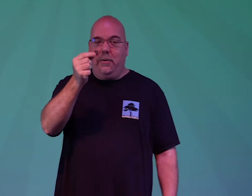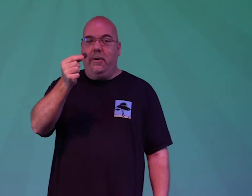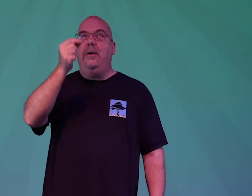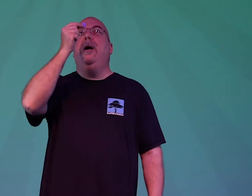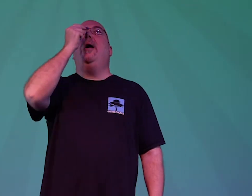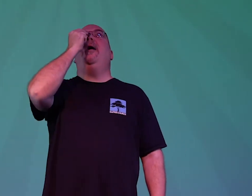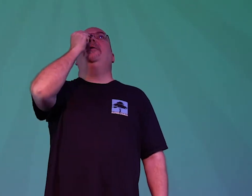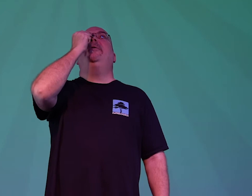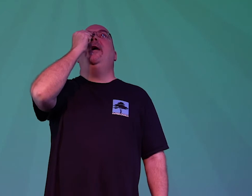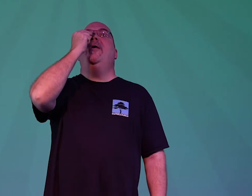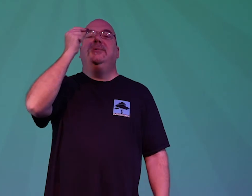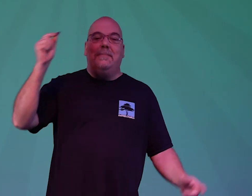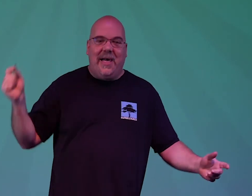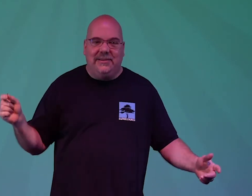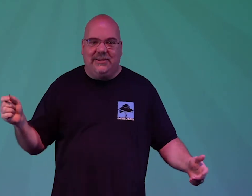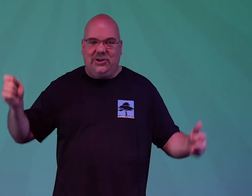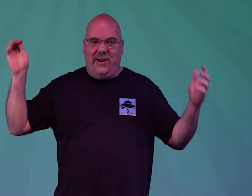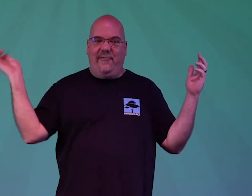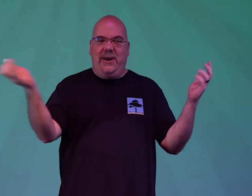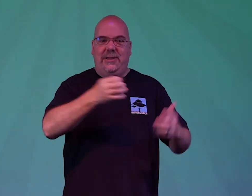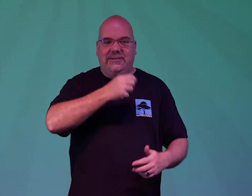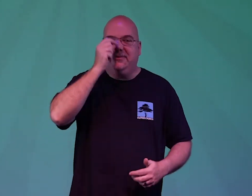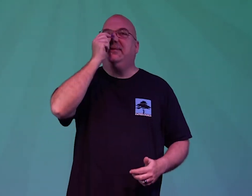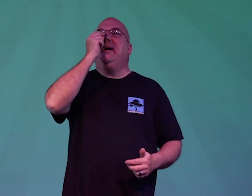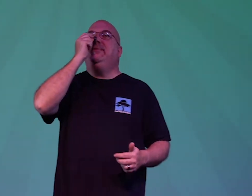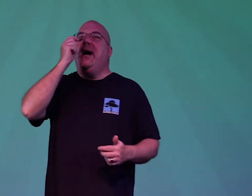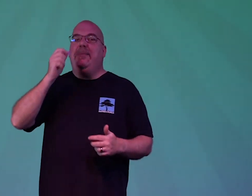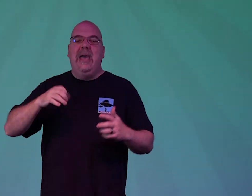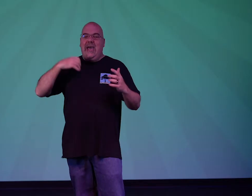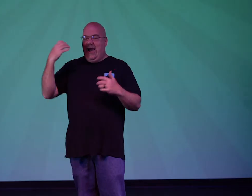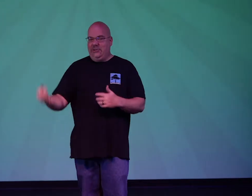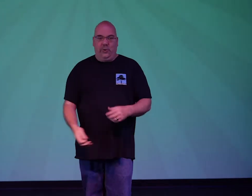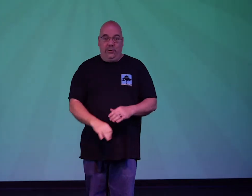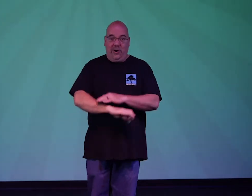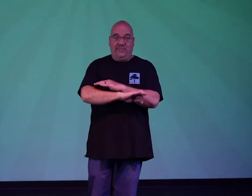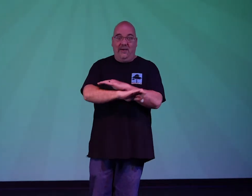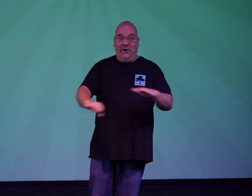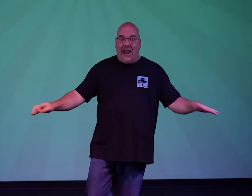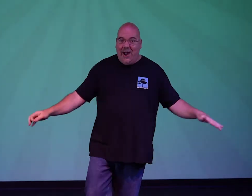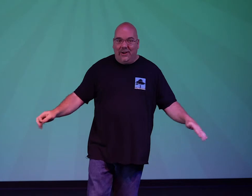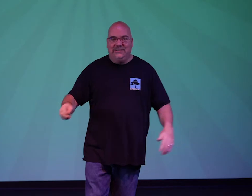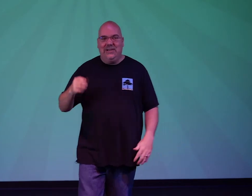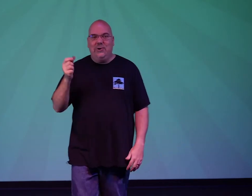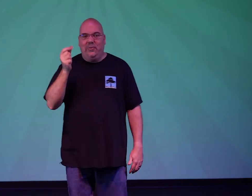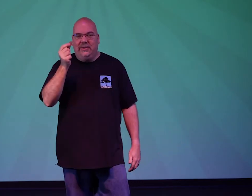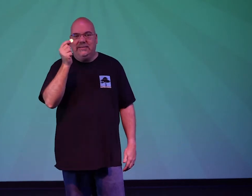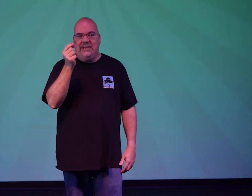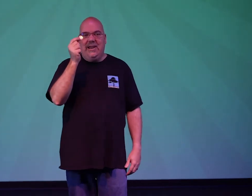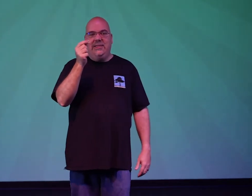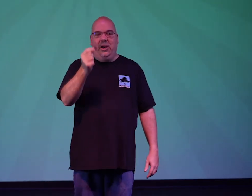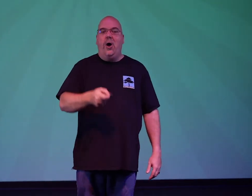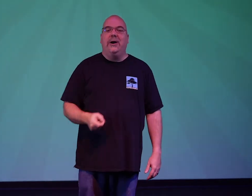going to put a quarter on your nose and balance it there so everybody does this at the same time as your quarter drops off you're out and see who